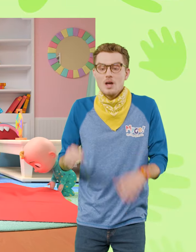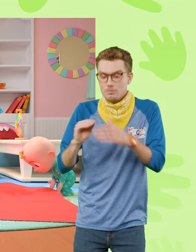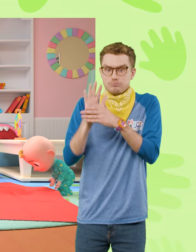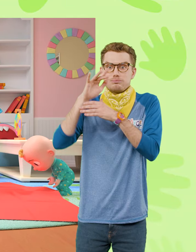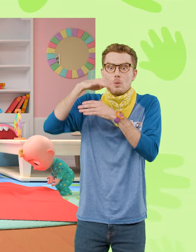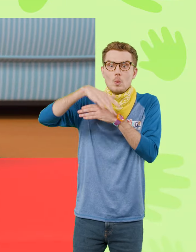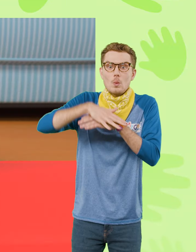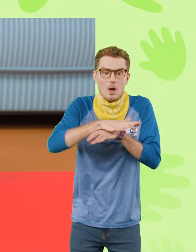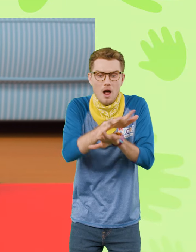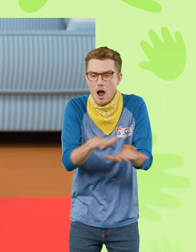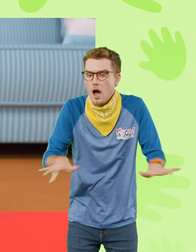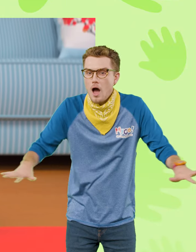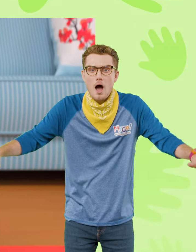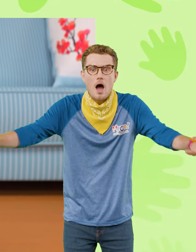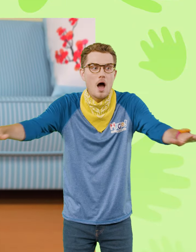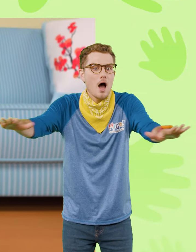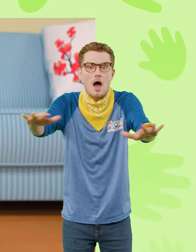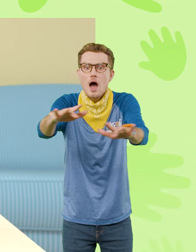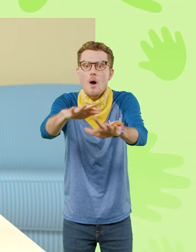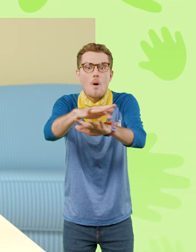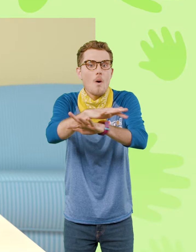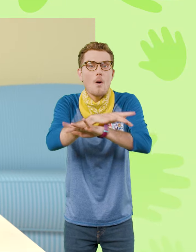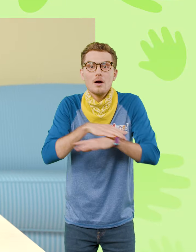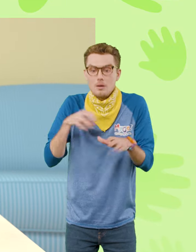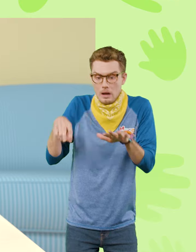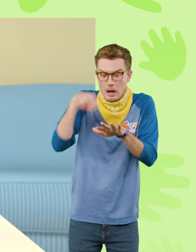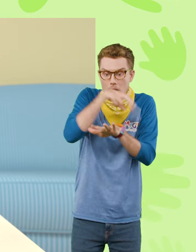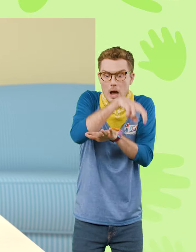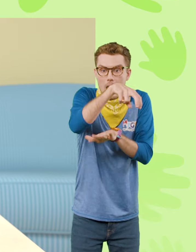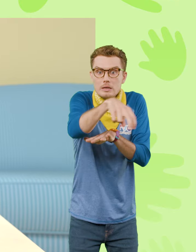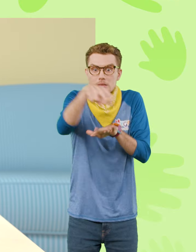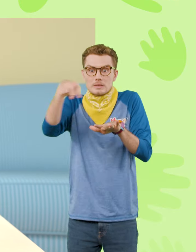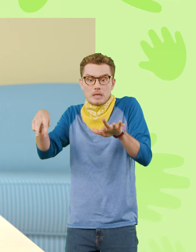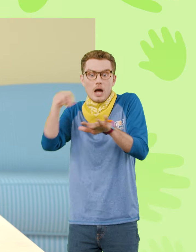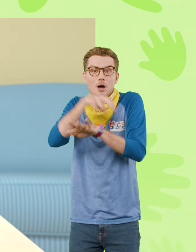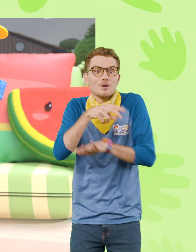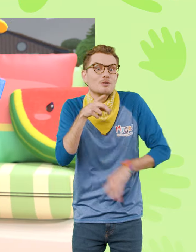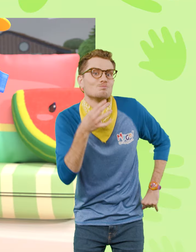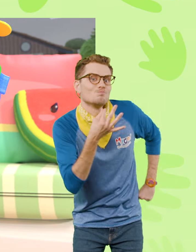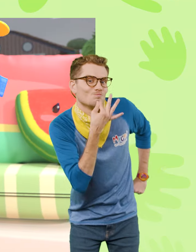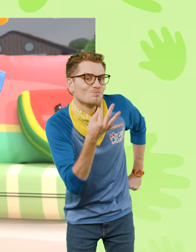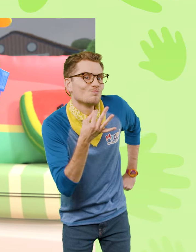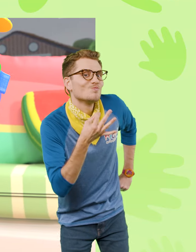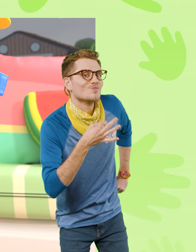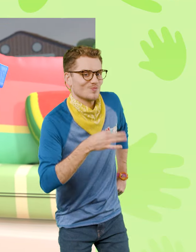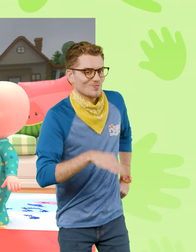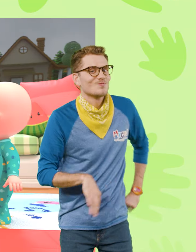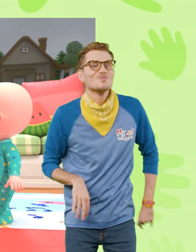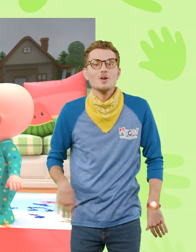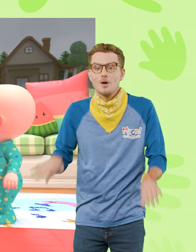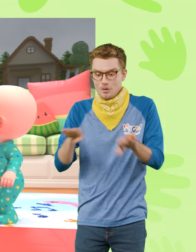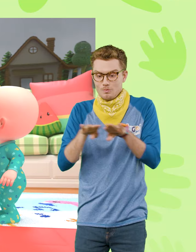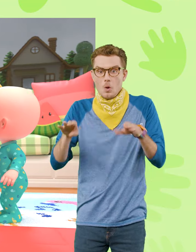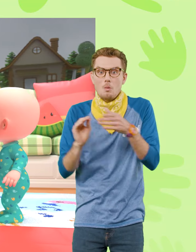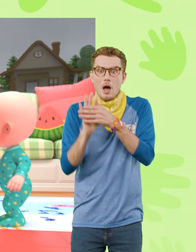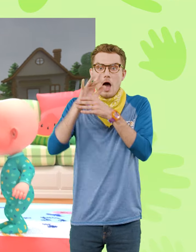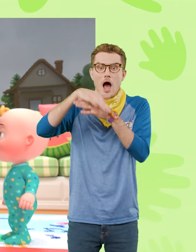lava everywhere Jump across it if you dare Floor is lava,